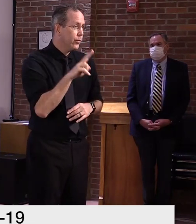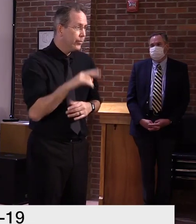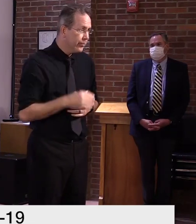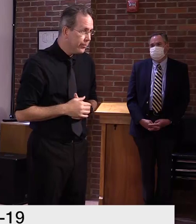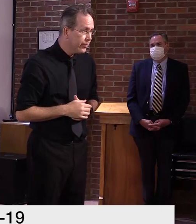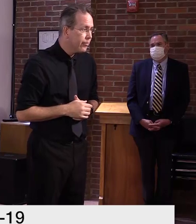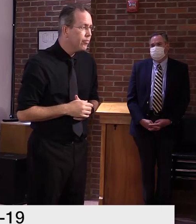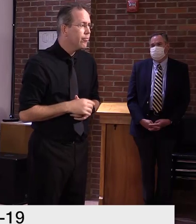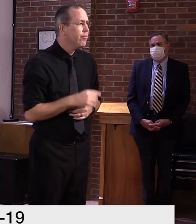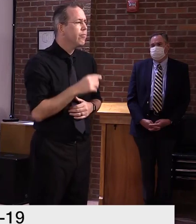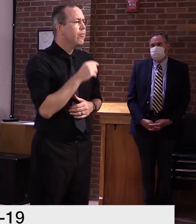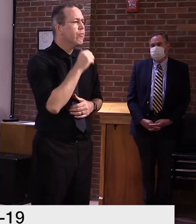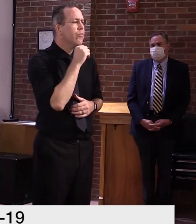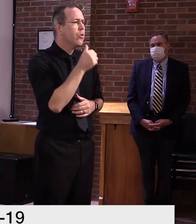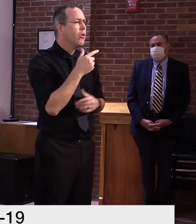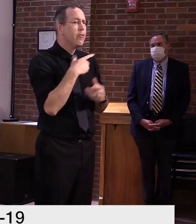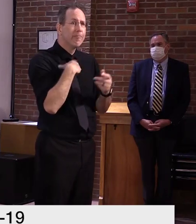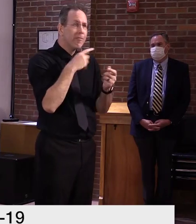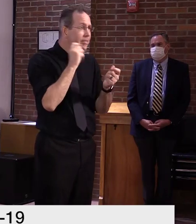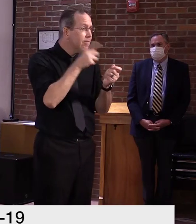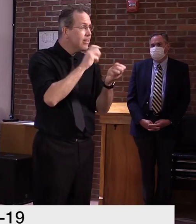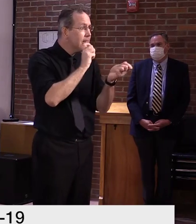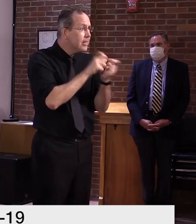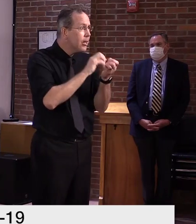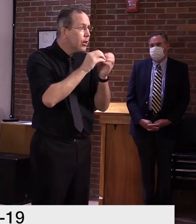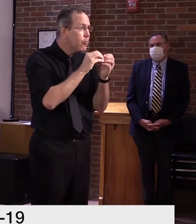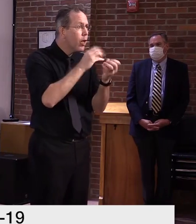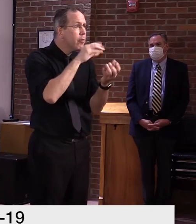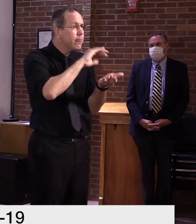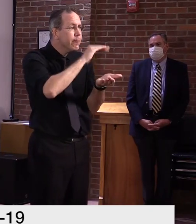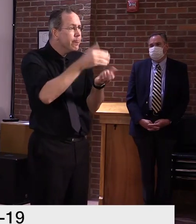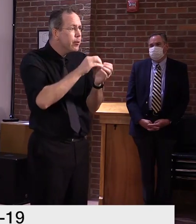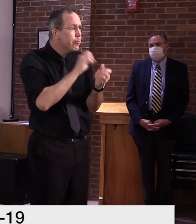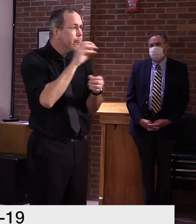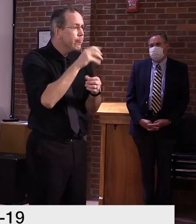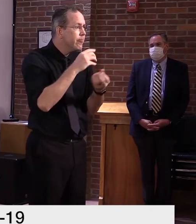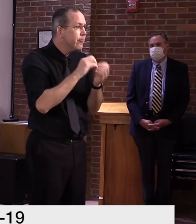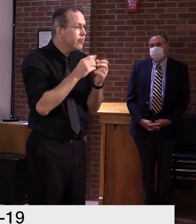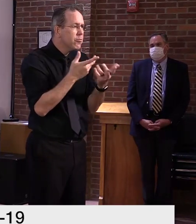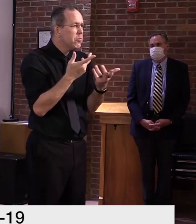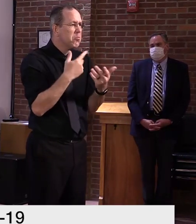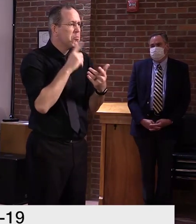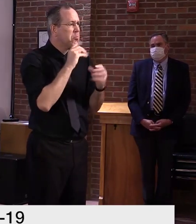of cases of flu. We use this syndromic data, which you'll start seeing again soon.